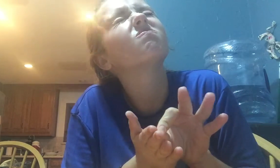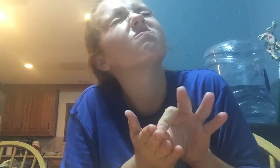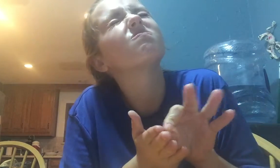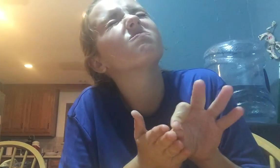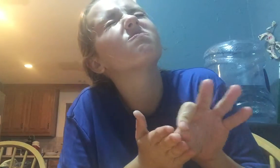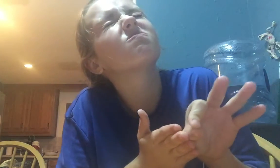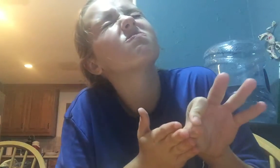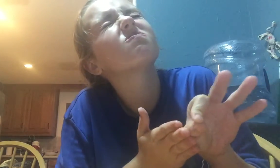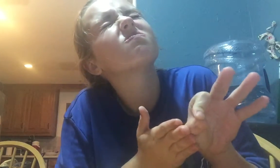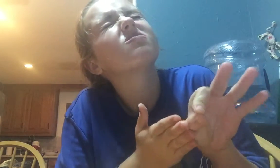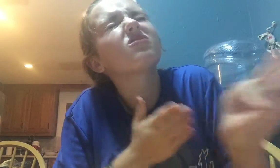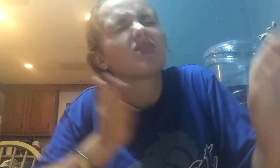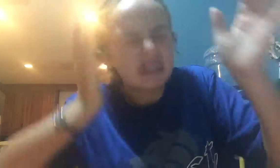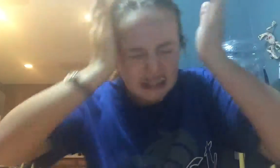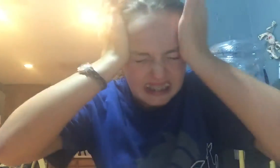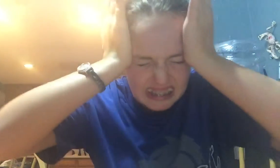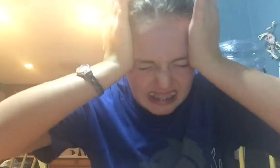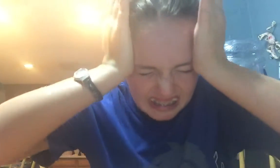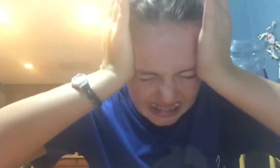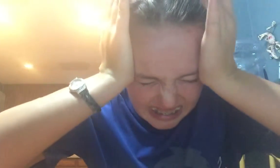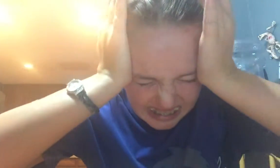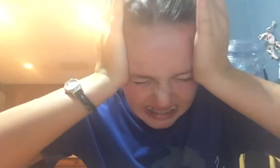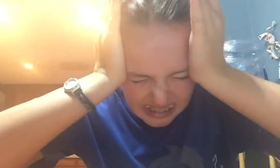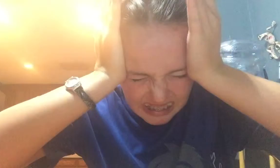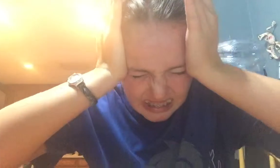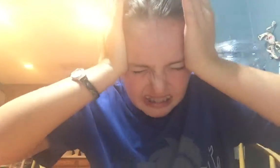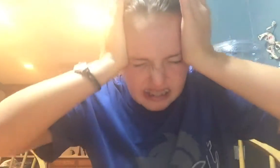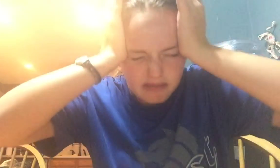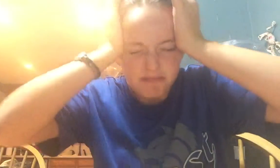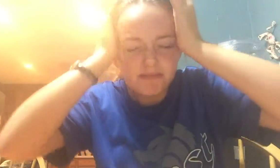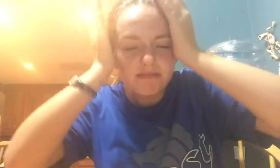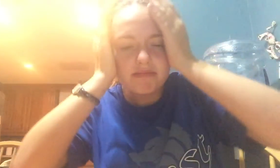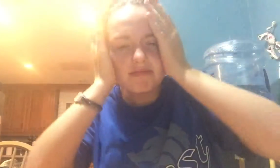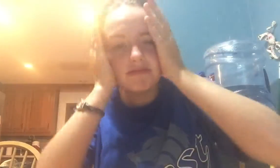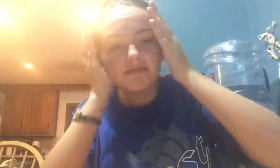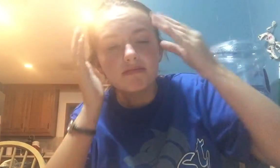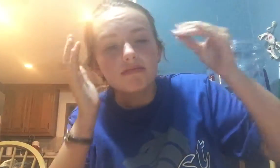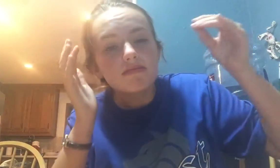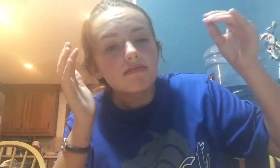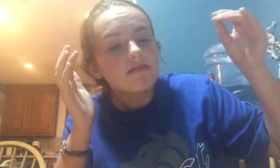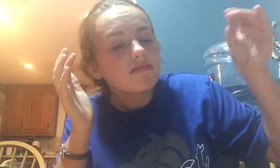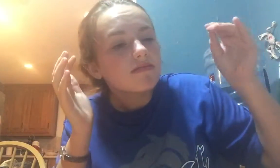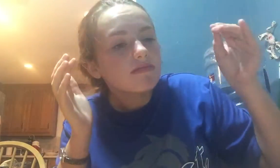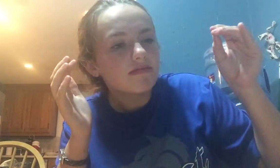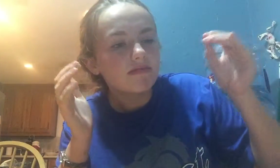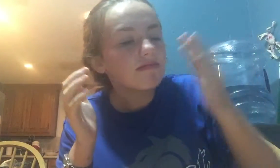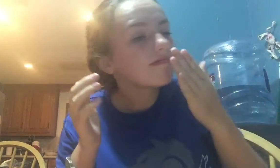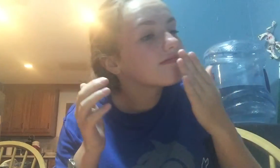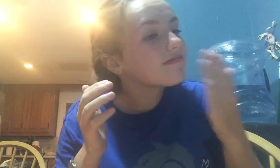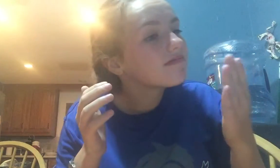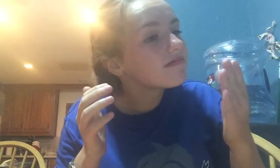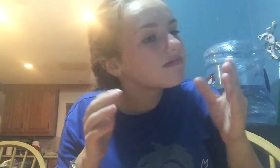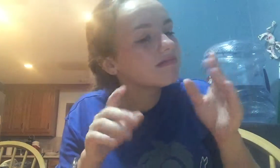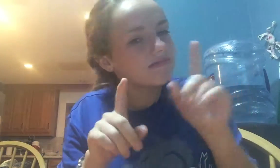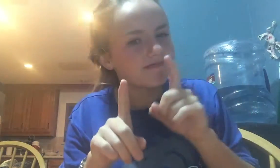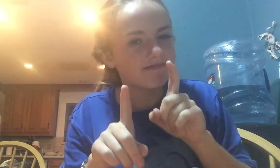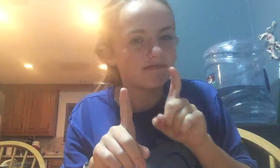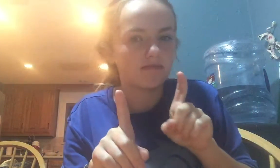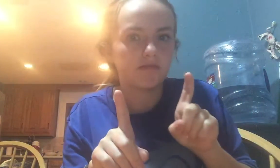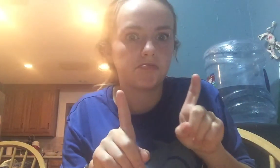Squeezing as the headache kind of dissipated. And she would say, thank you. We get to go on back to our desk. And